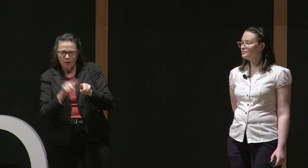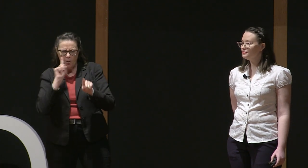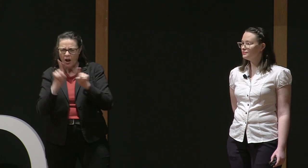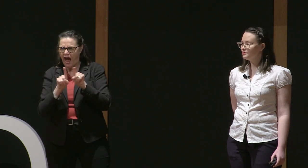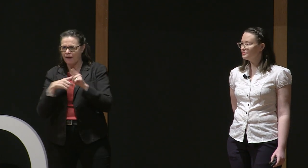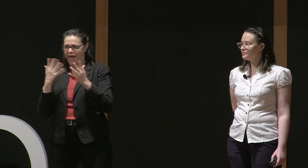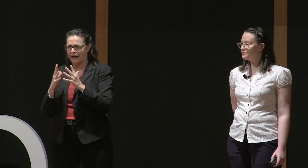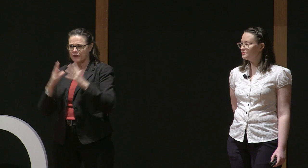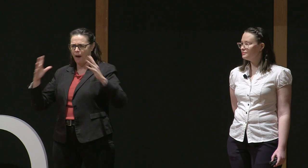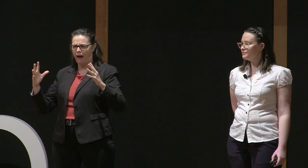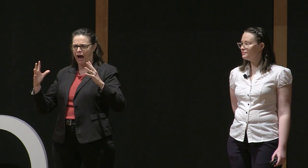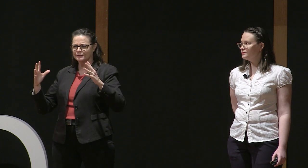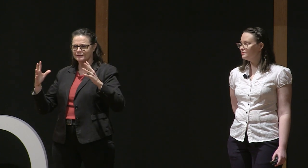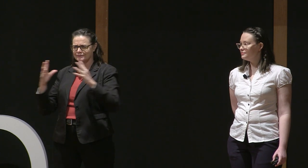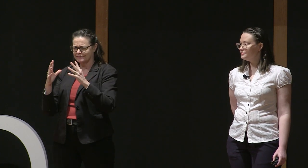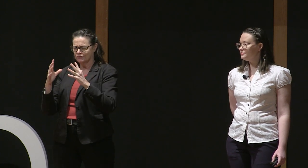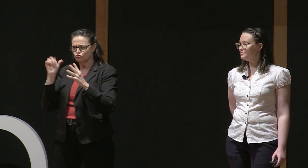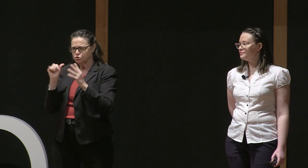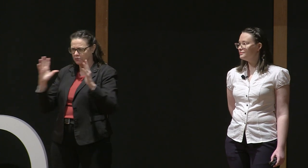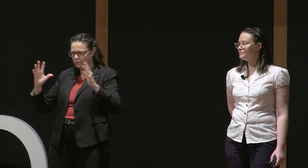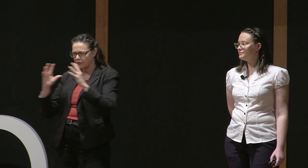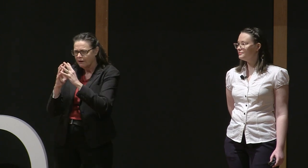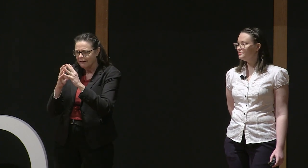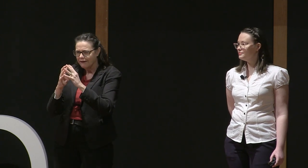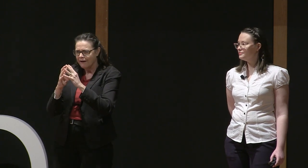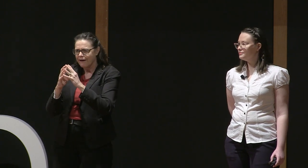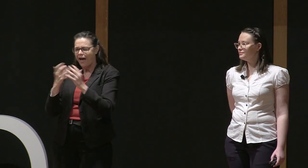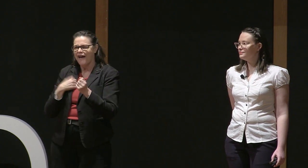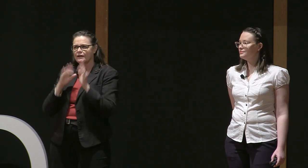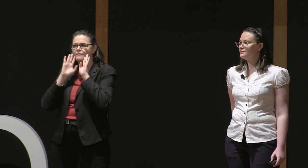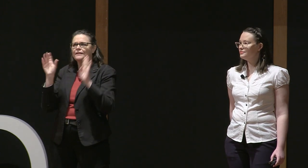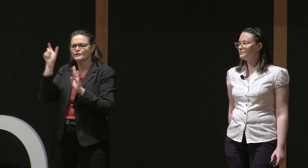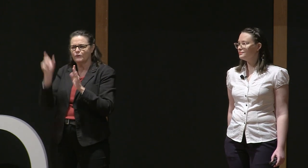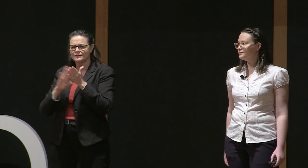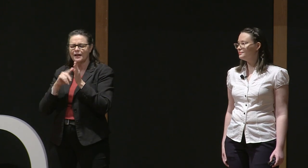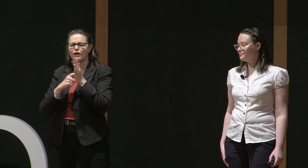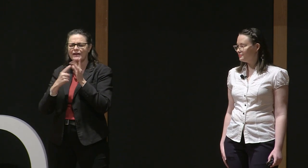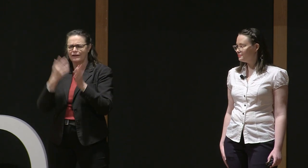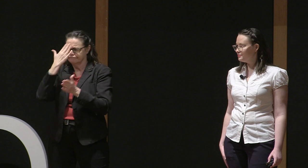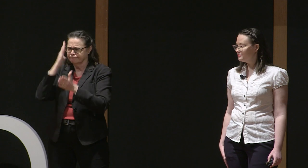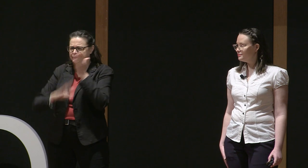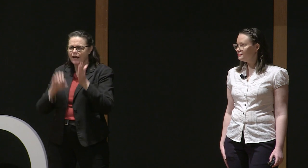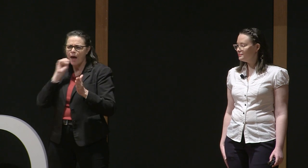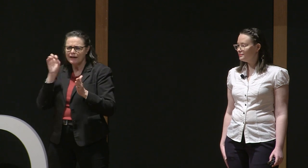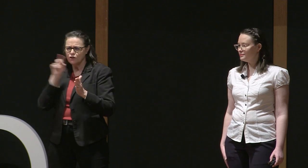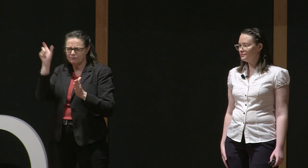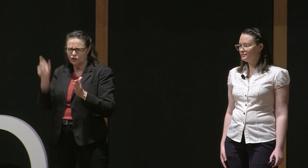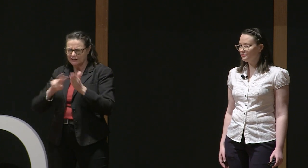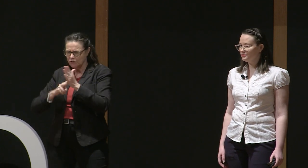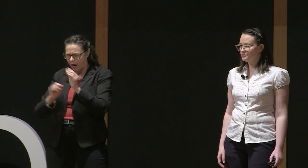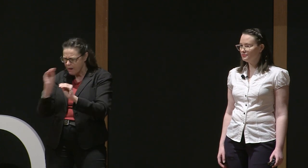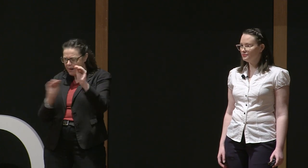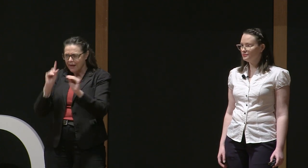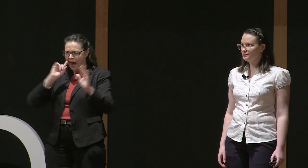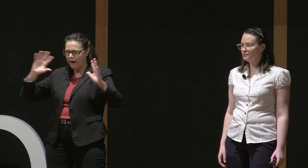being quite staccato. And so on the computer, it also meant that my hands were further apart. There was an amazing